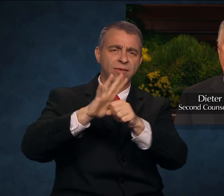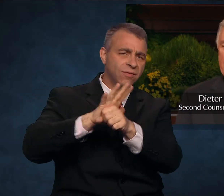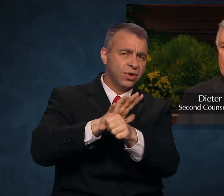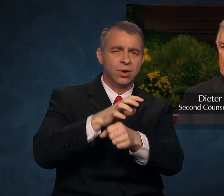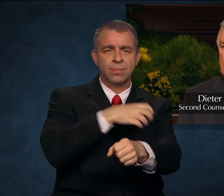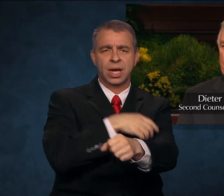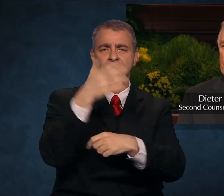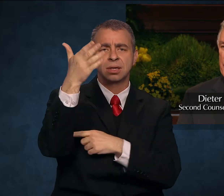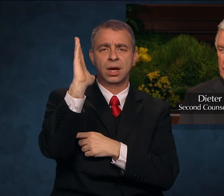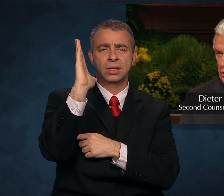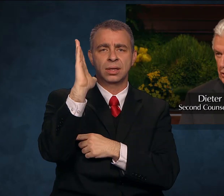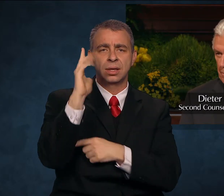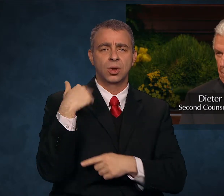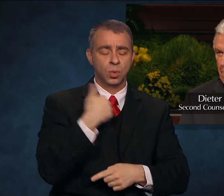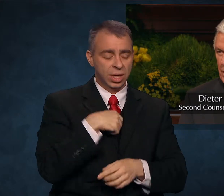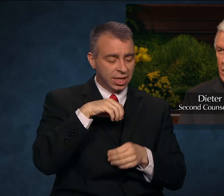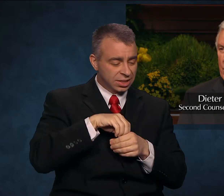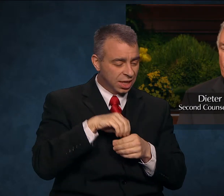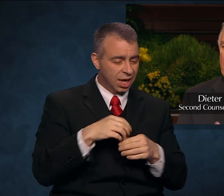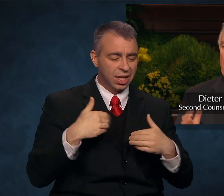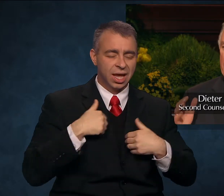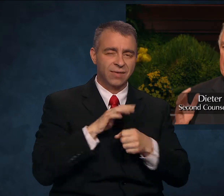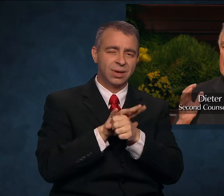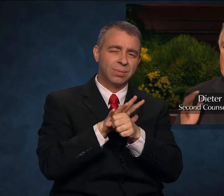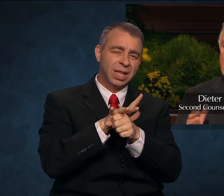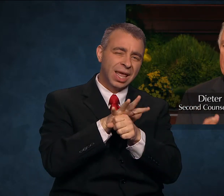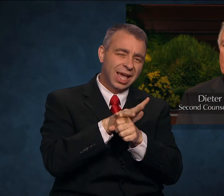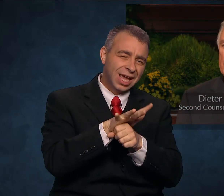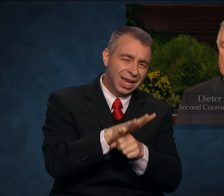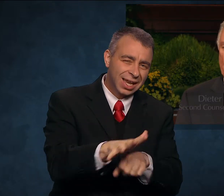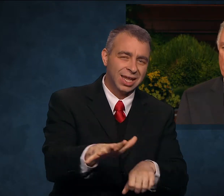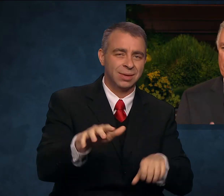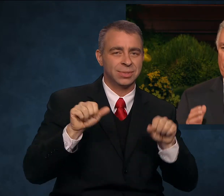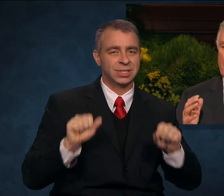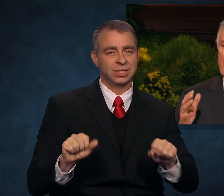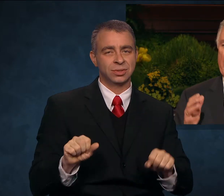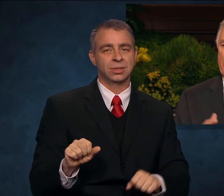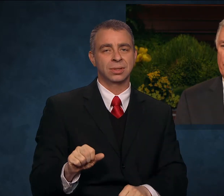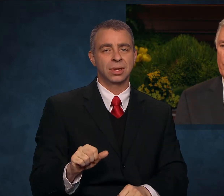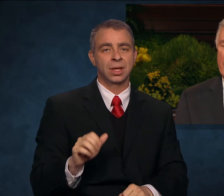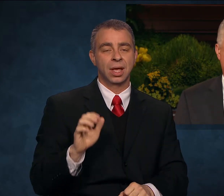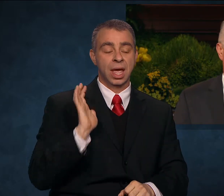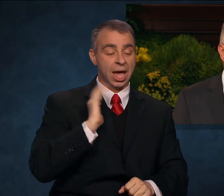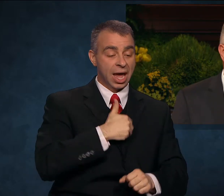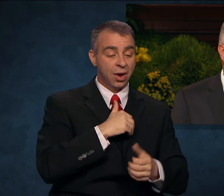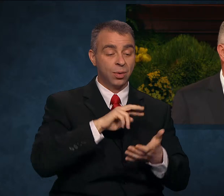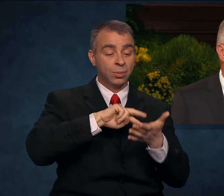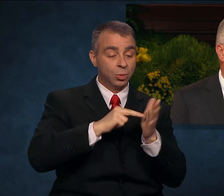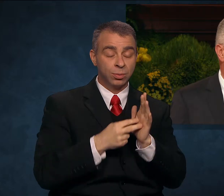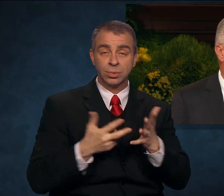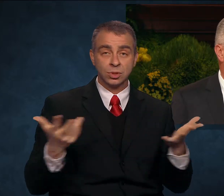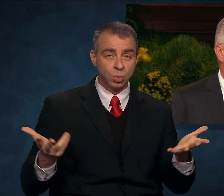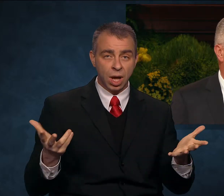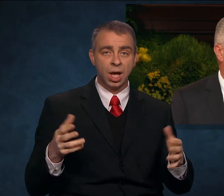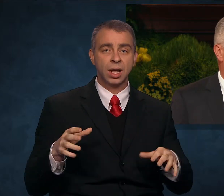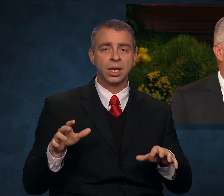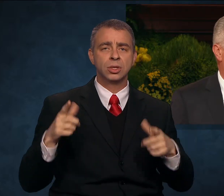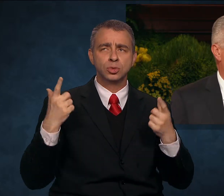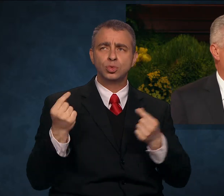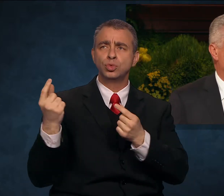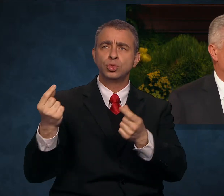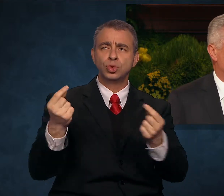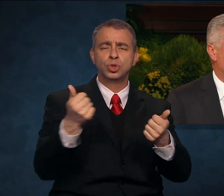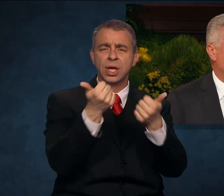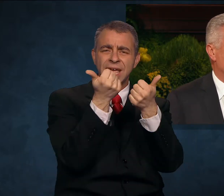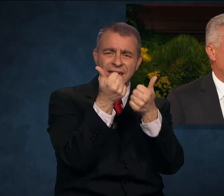unspeakable potential. We are designed to soar freely through the heavens. We are